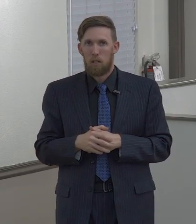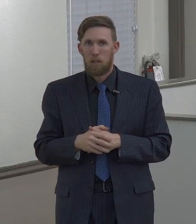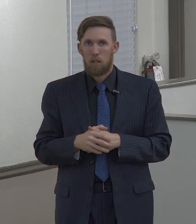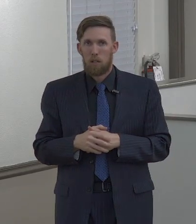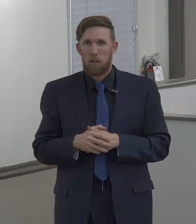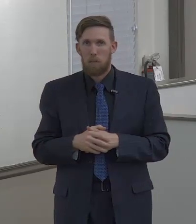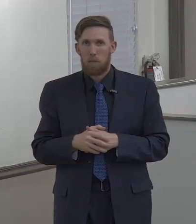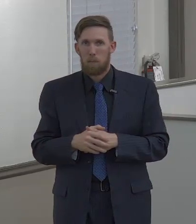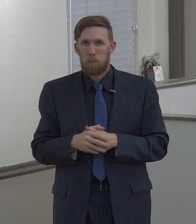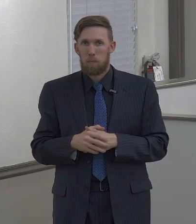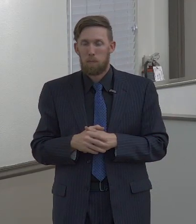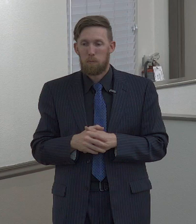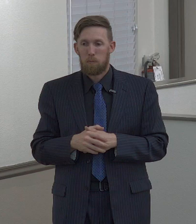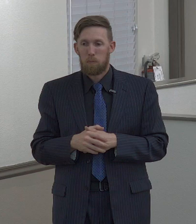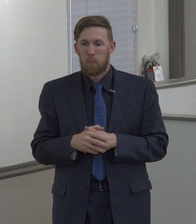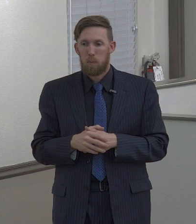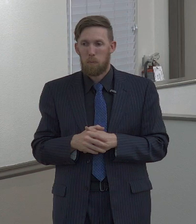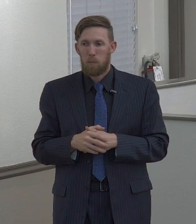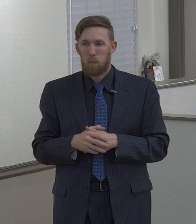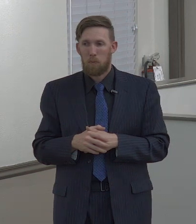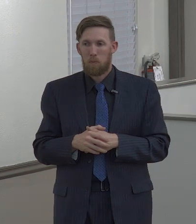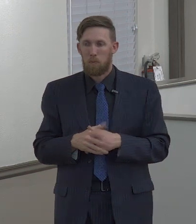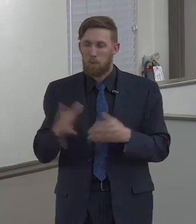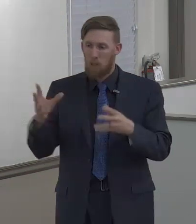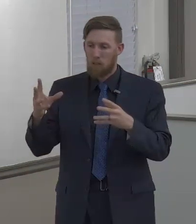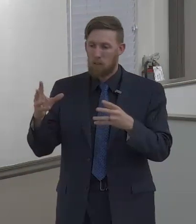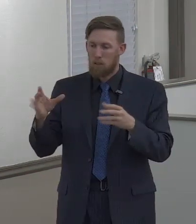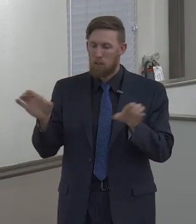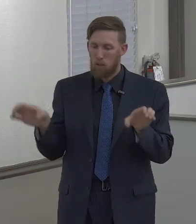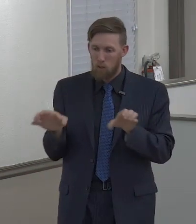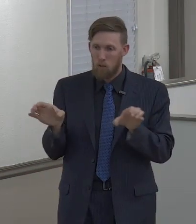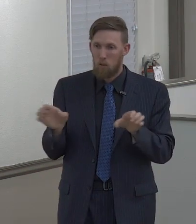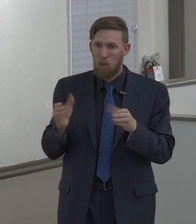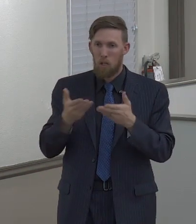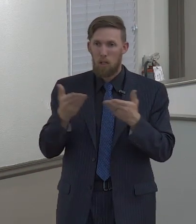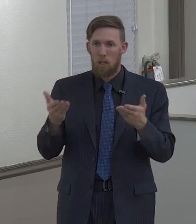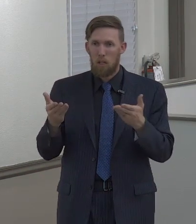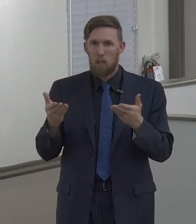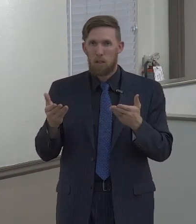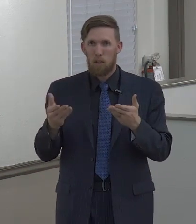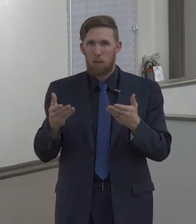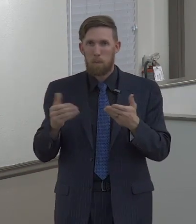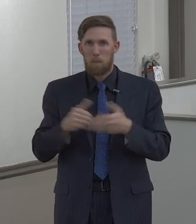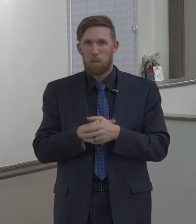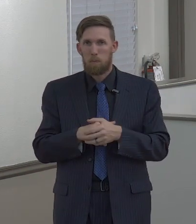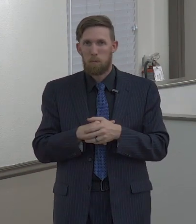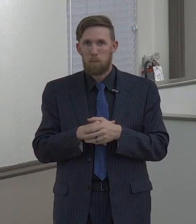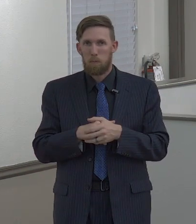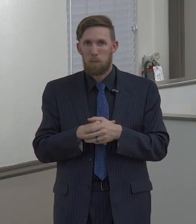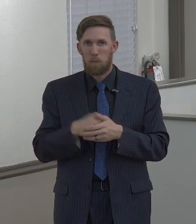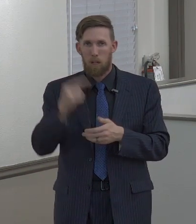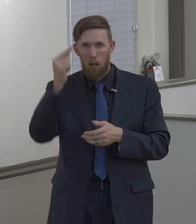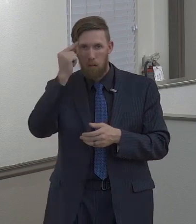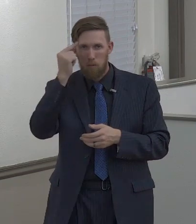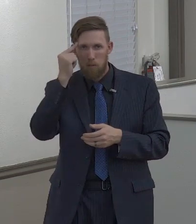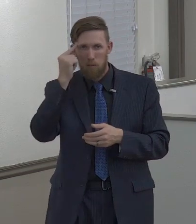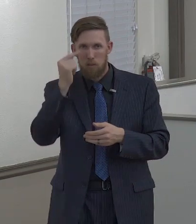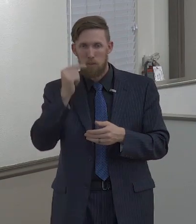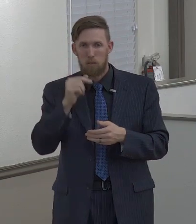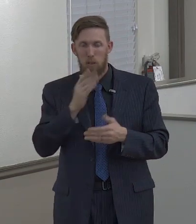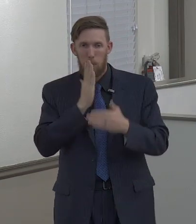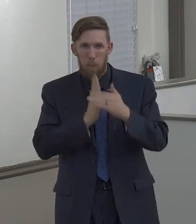Verses 12 and 13, put on therefore as the elect of God, holy and beloved, bowels of mercy, kindness,